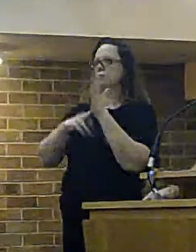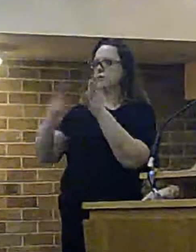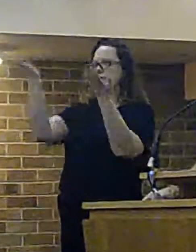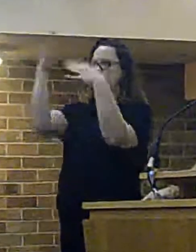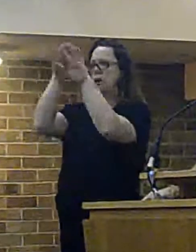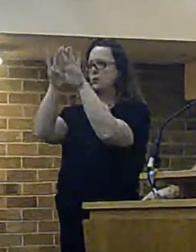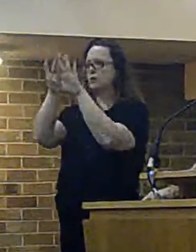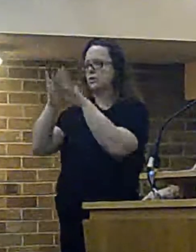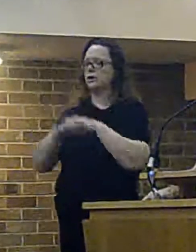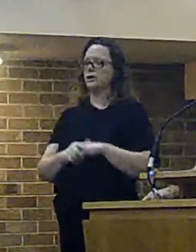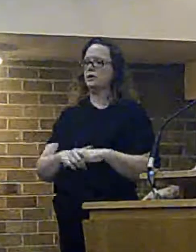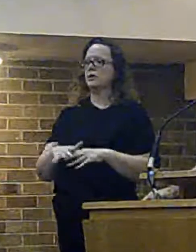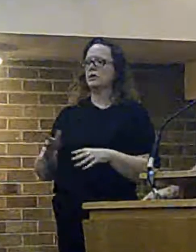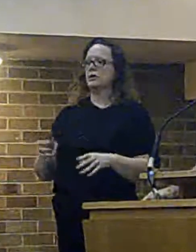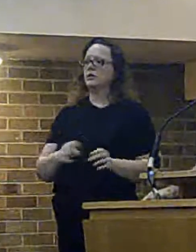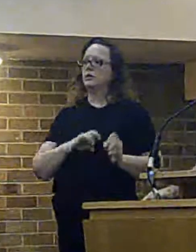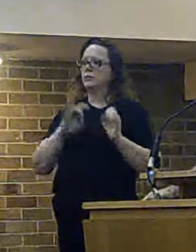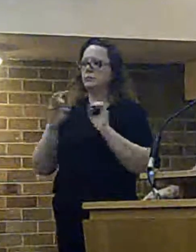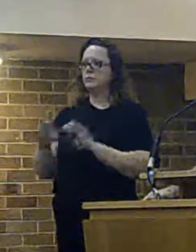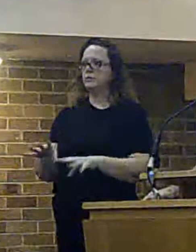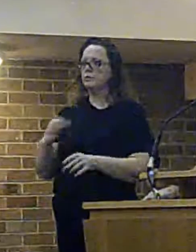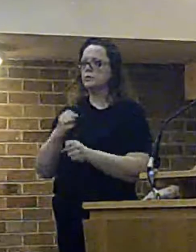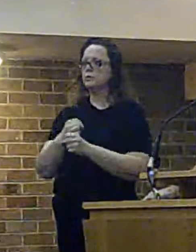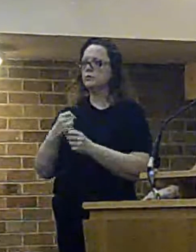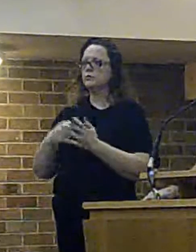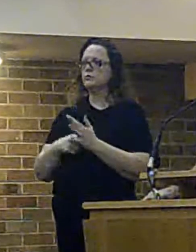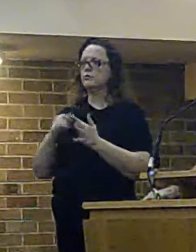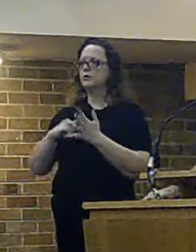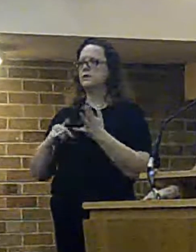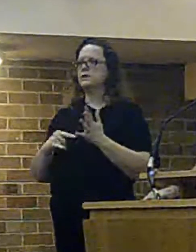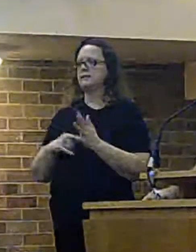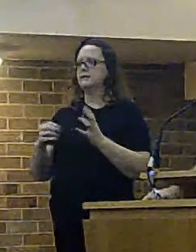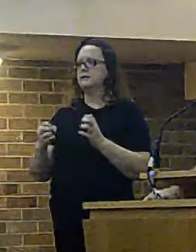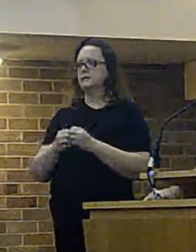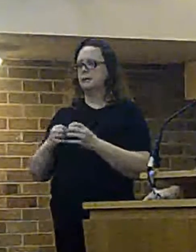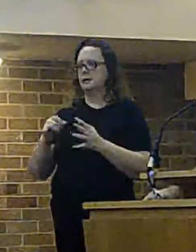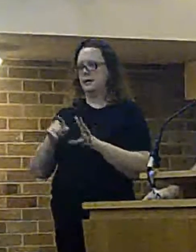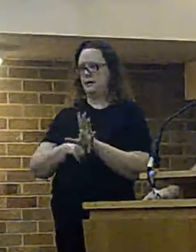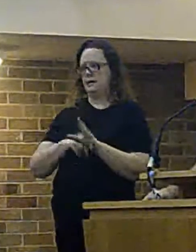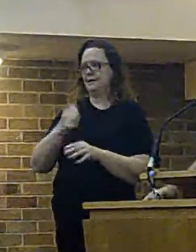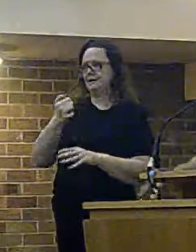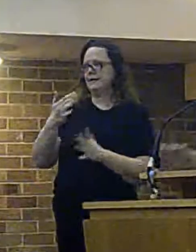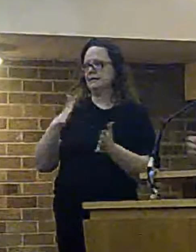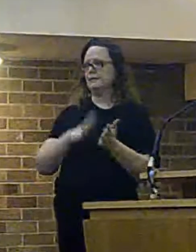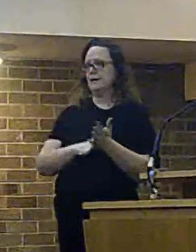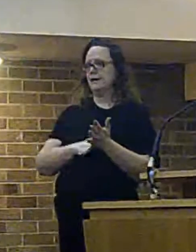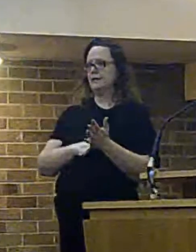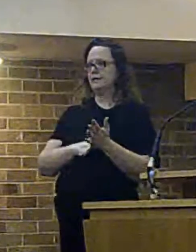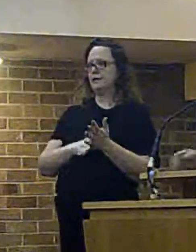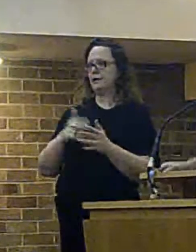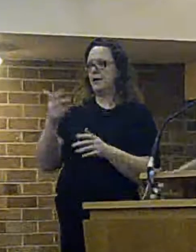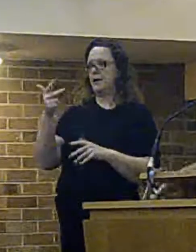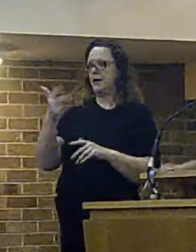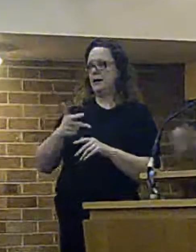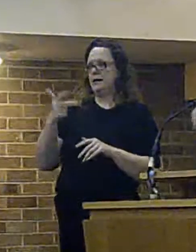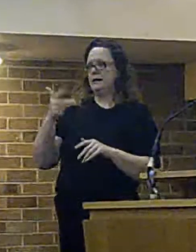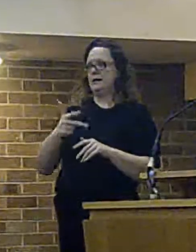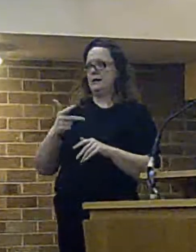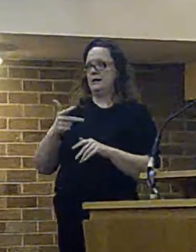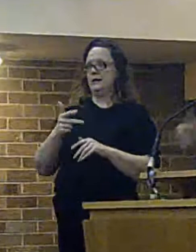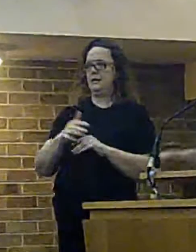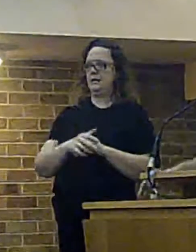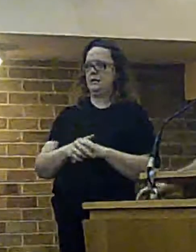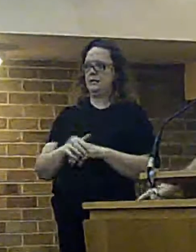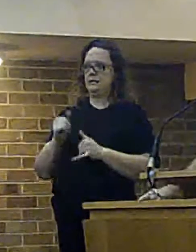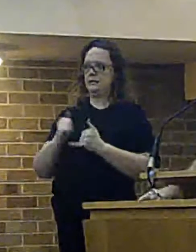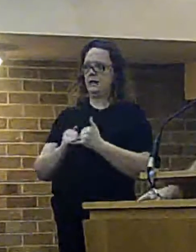Greaseby we would achieve an average response time of six minutes and 18 seconds across what would be the combined area. We've got